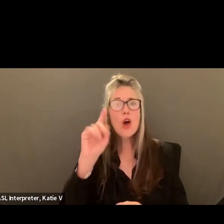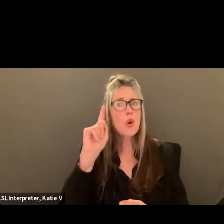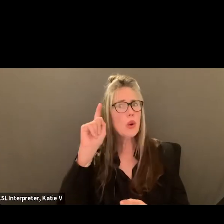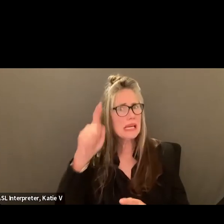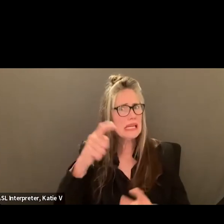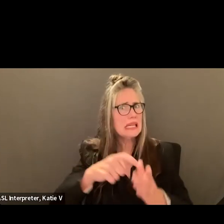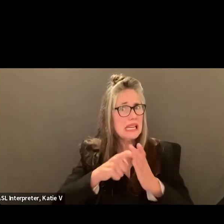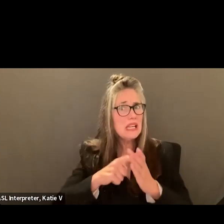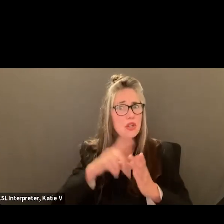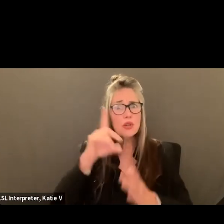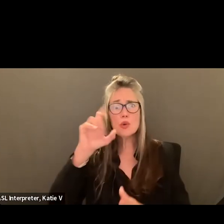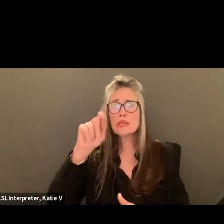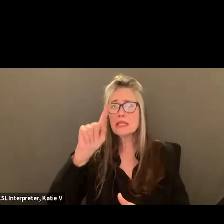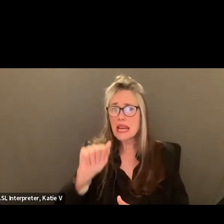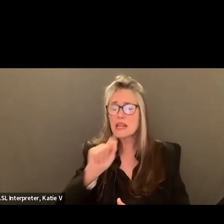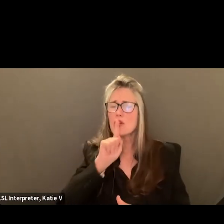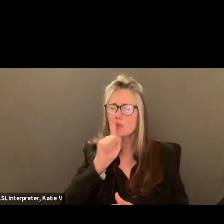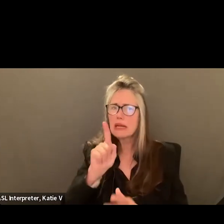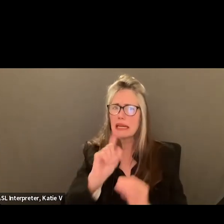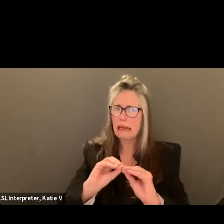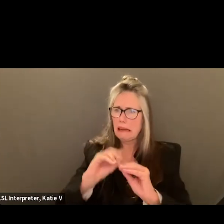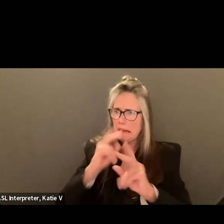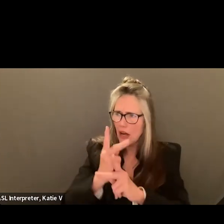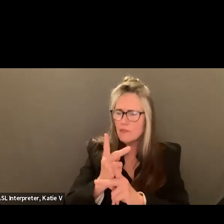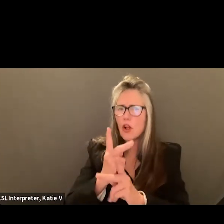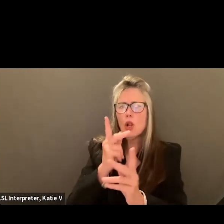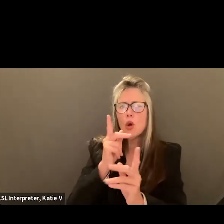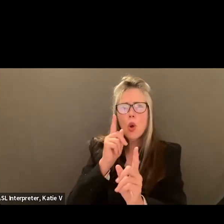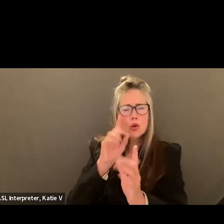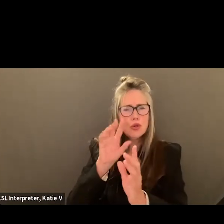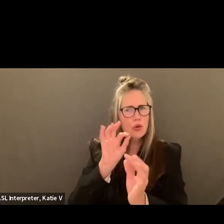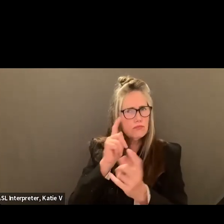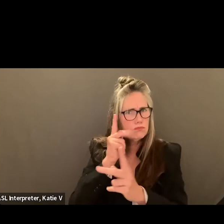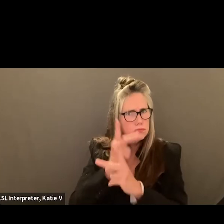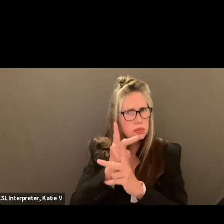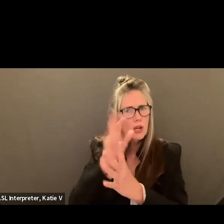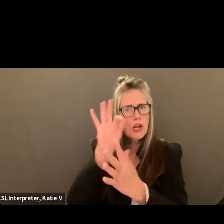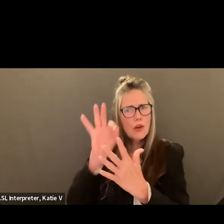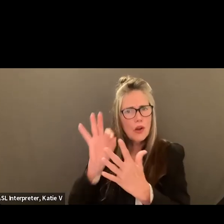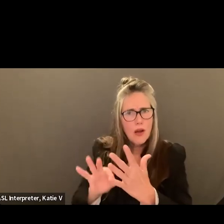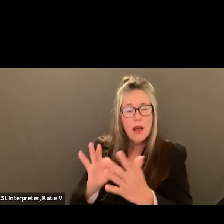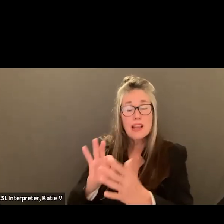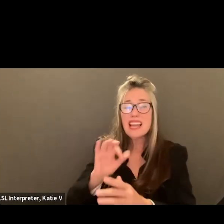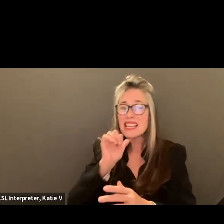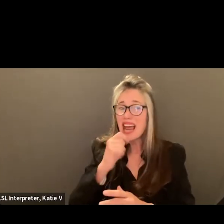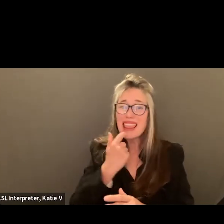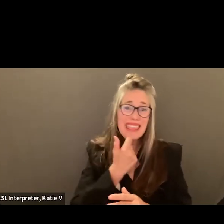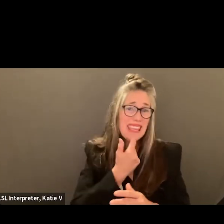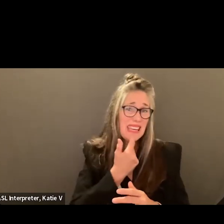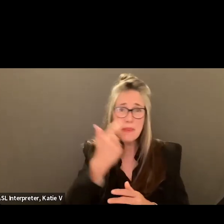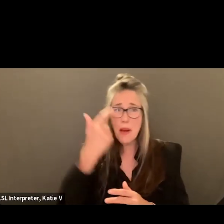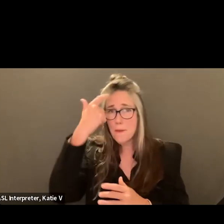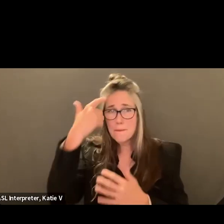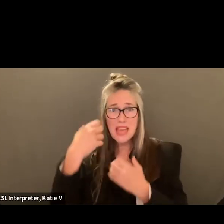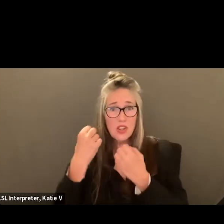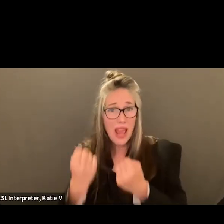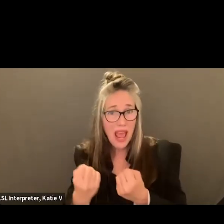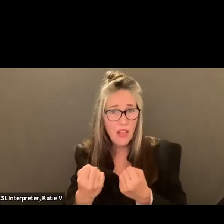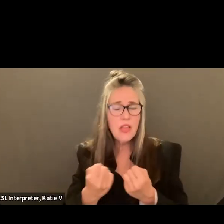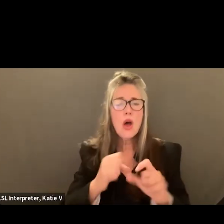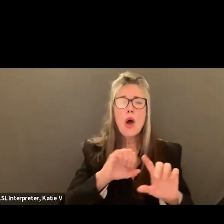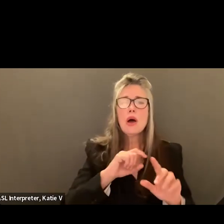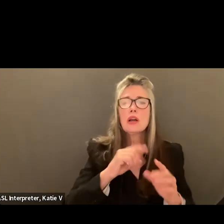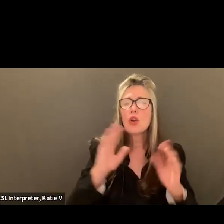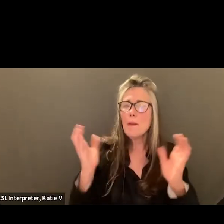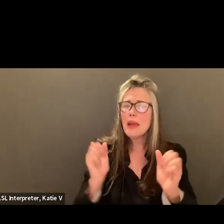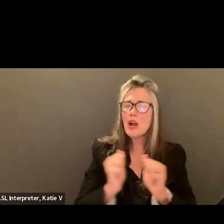really intentional about the data we collect, really differentiating between mental health crisis and social emotional dysregulation and making